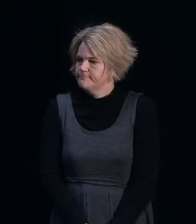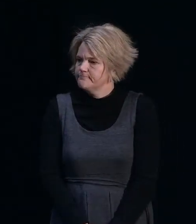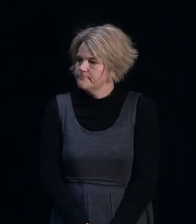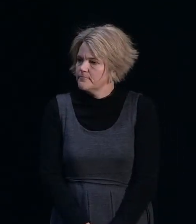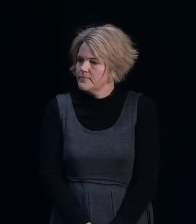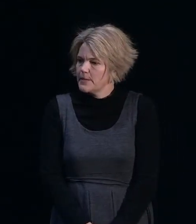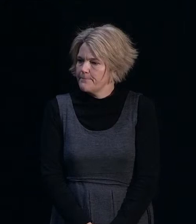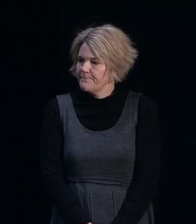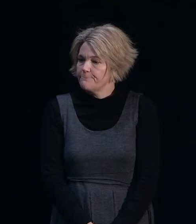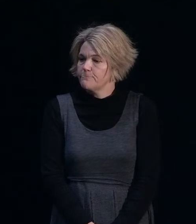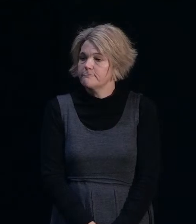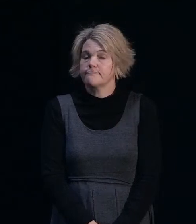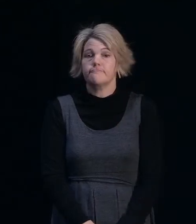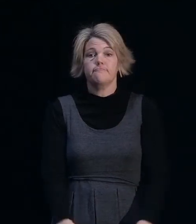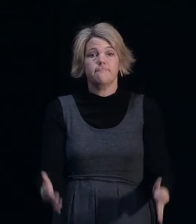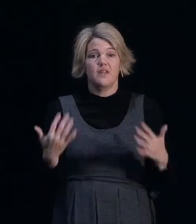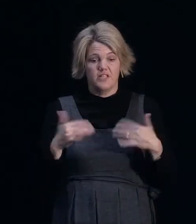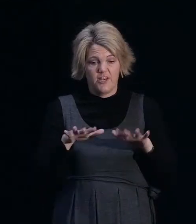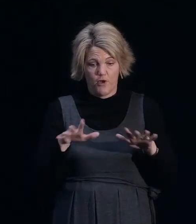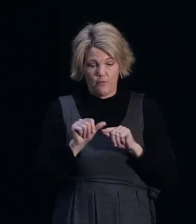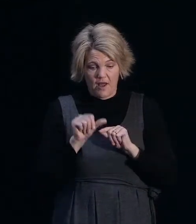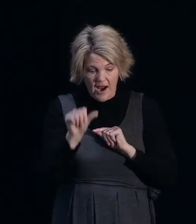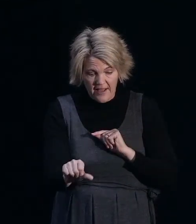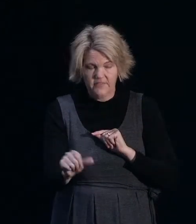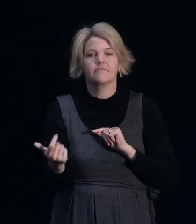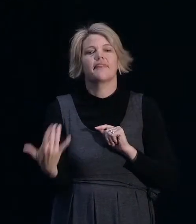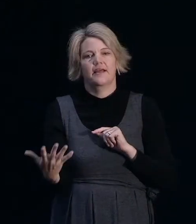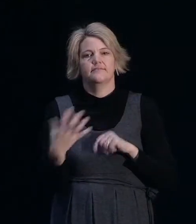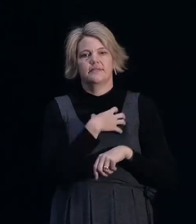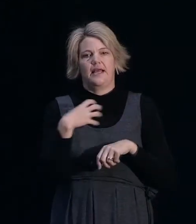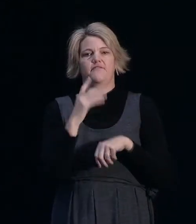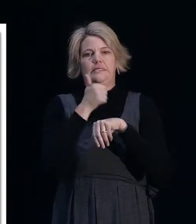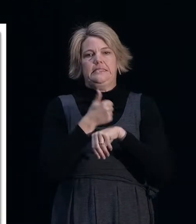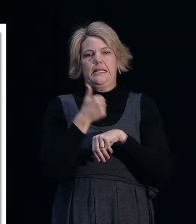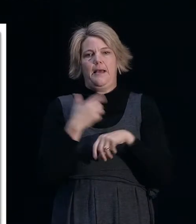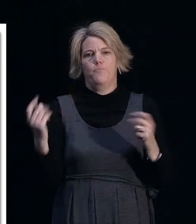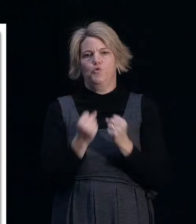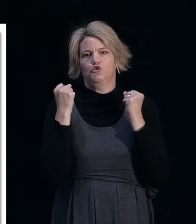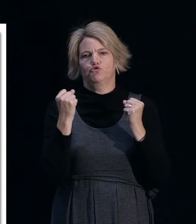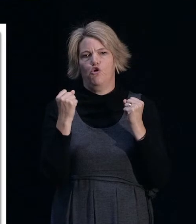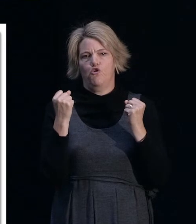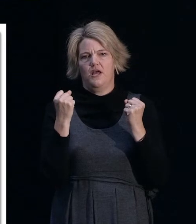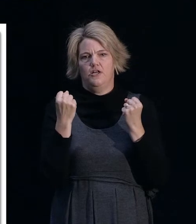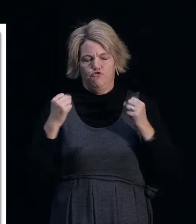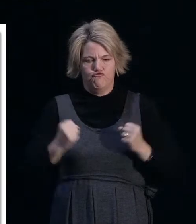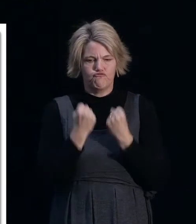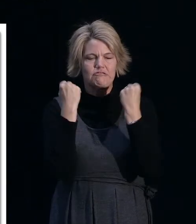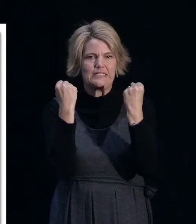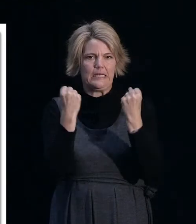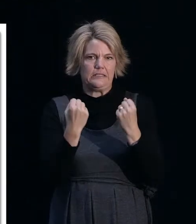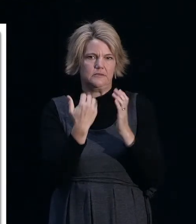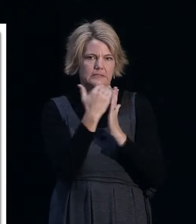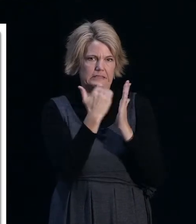So after the Canterbury earthquakes, government has set some stronger and more resilient standards for buildings in Christchurch and Greater